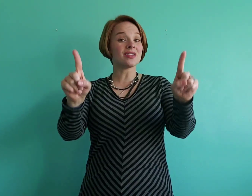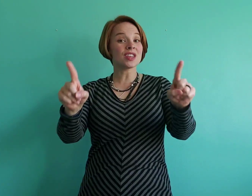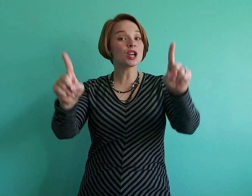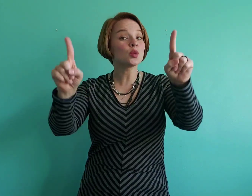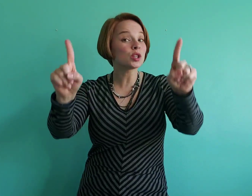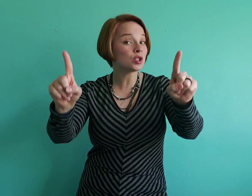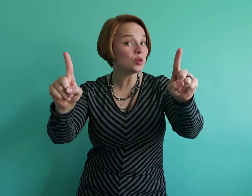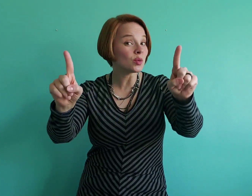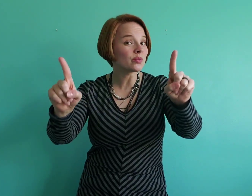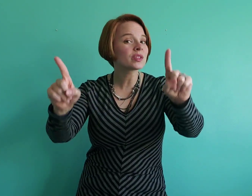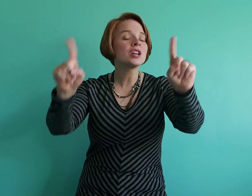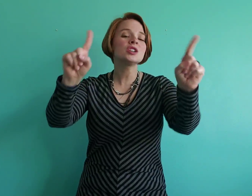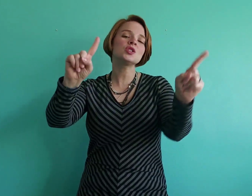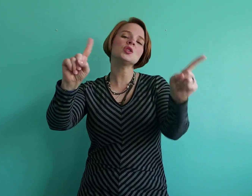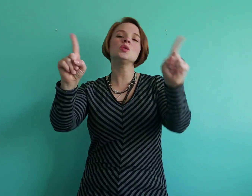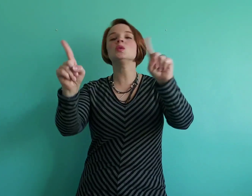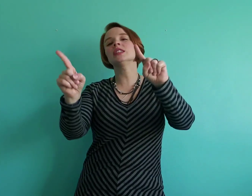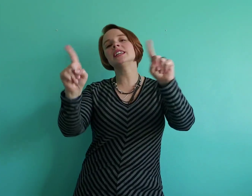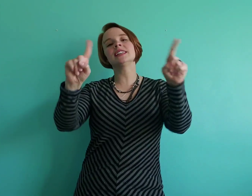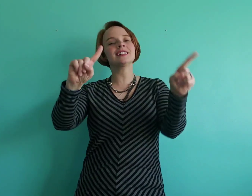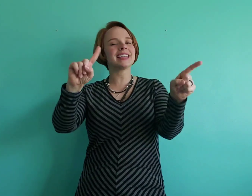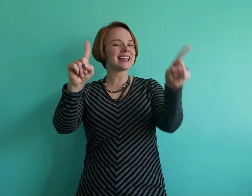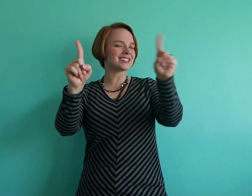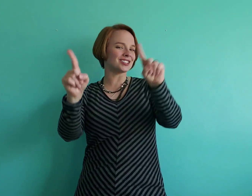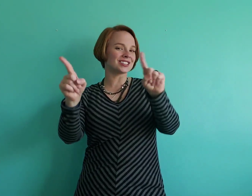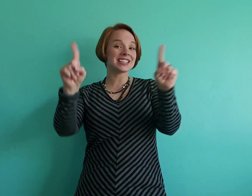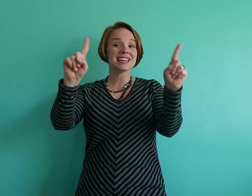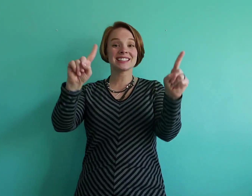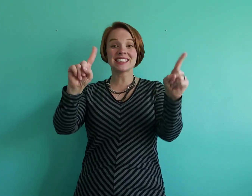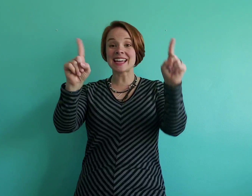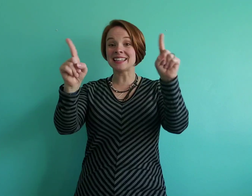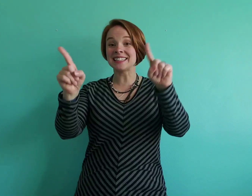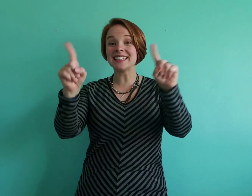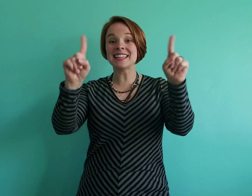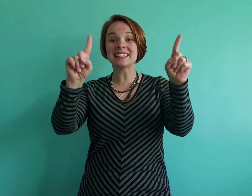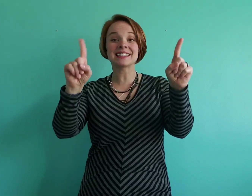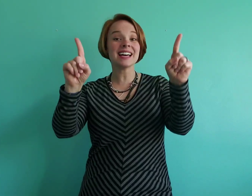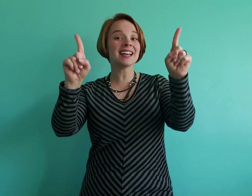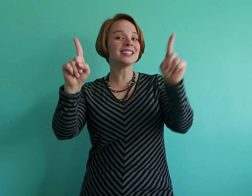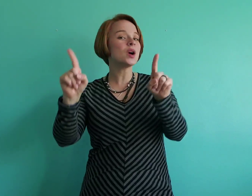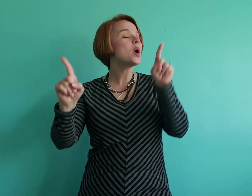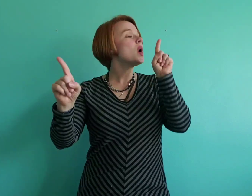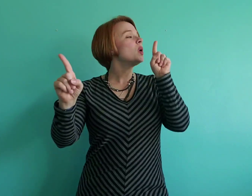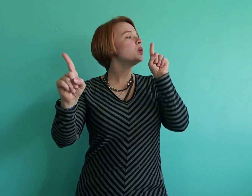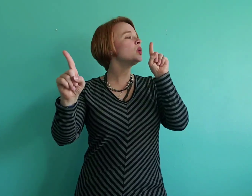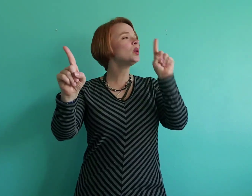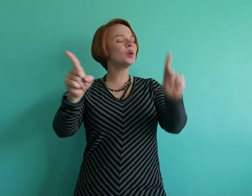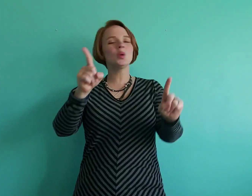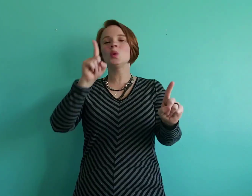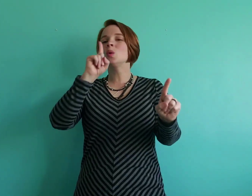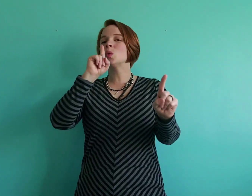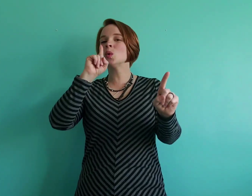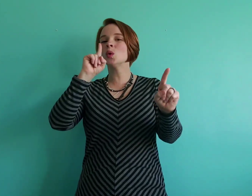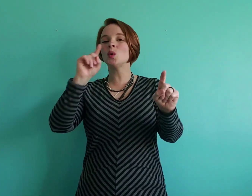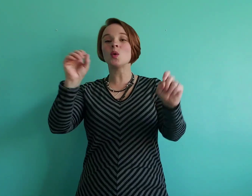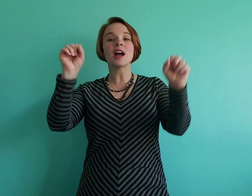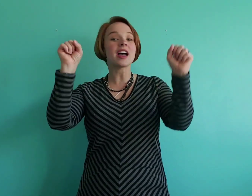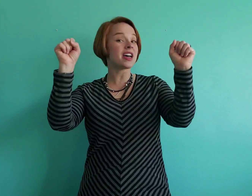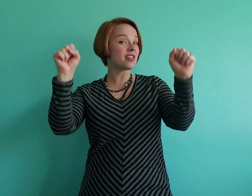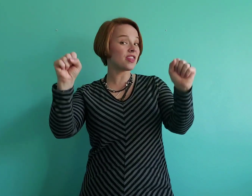there were two. Two little candles standing in the sun. Whoo! Whoo! And